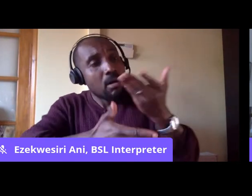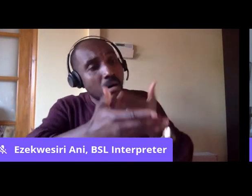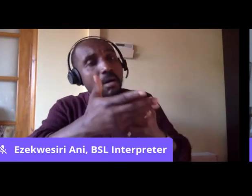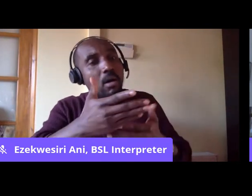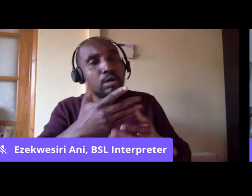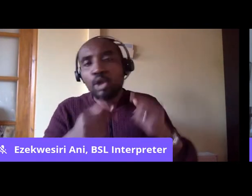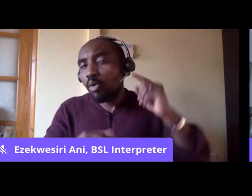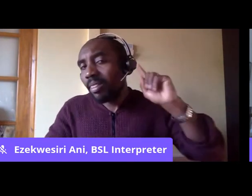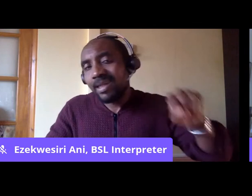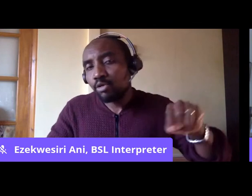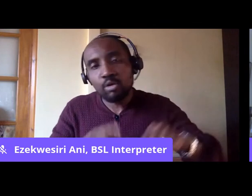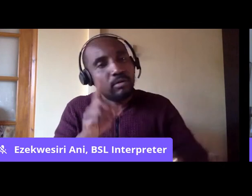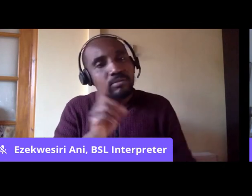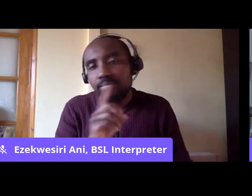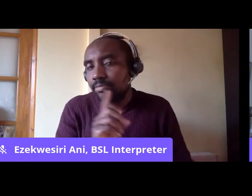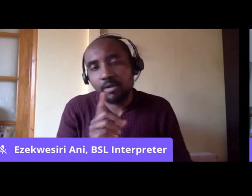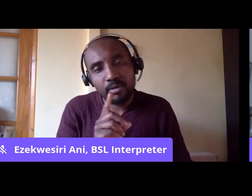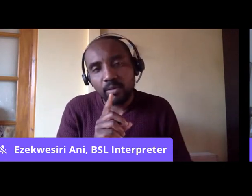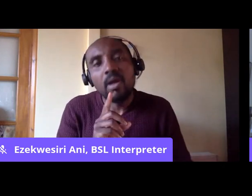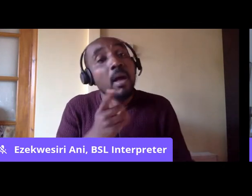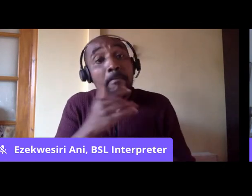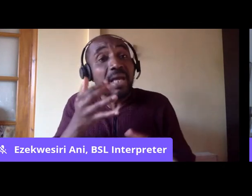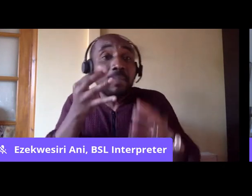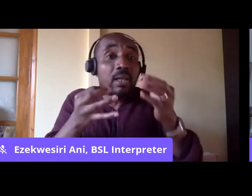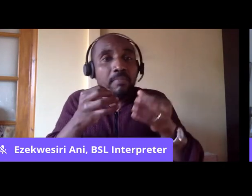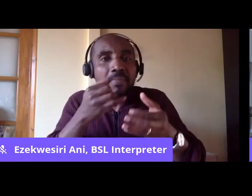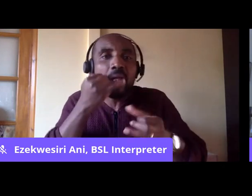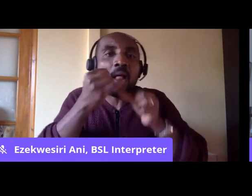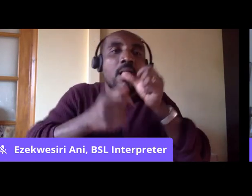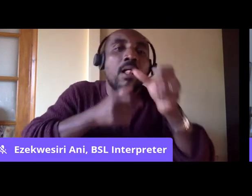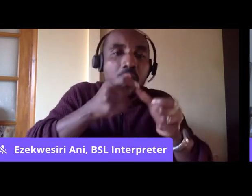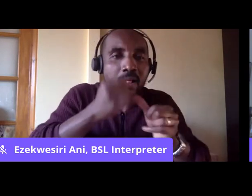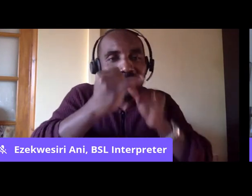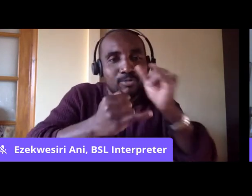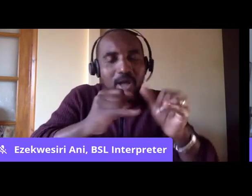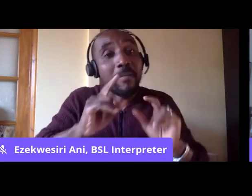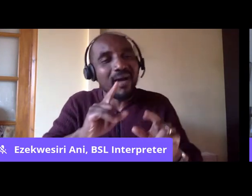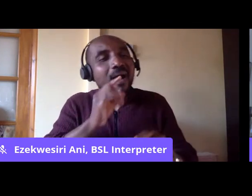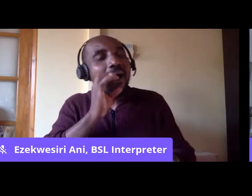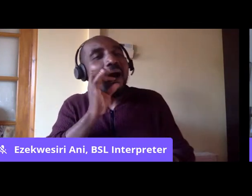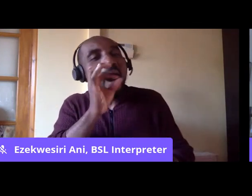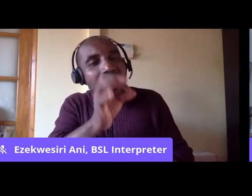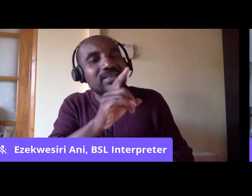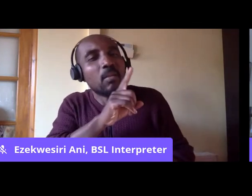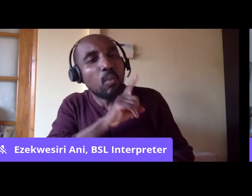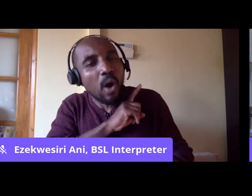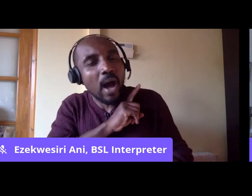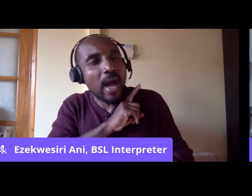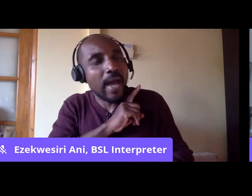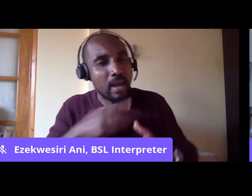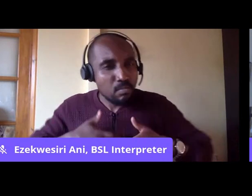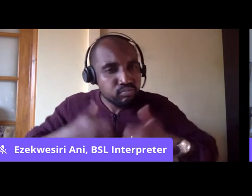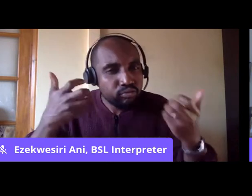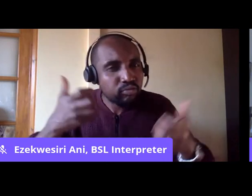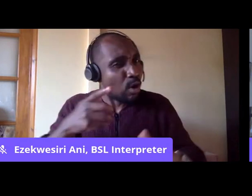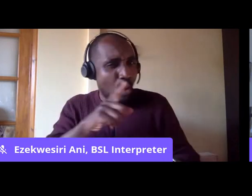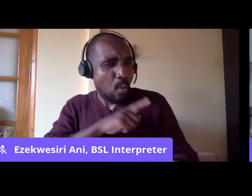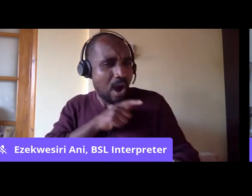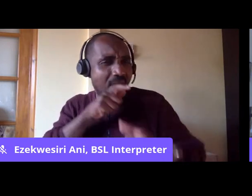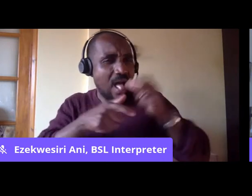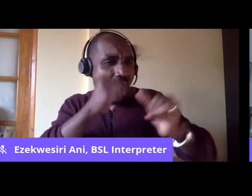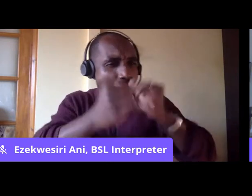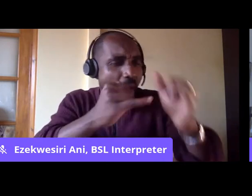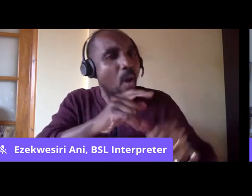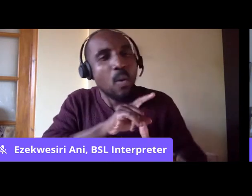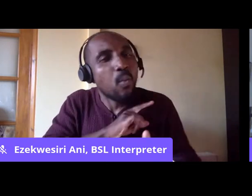because they are not talking in politically correct language. We need to understand why people feel the way they do in order to